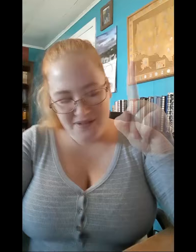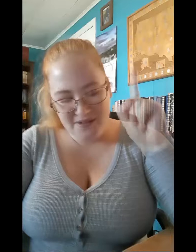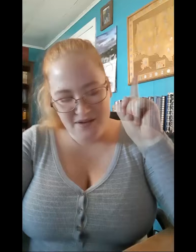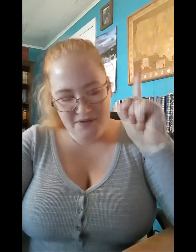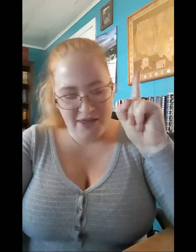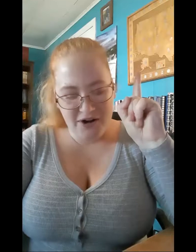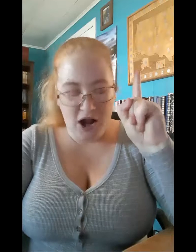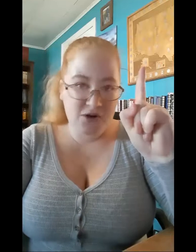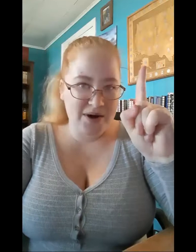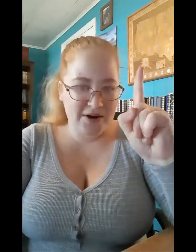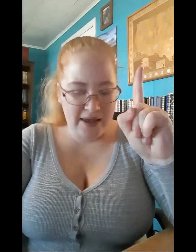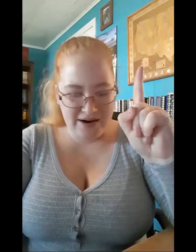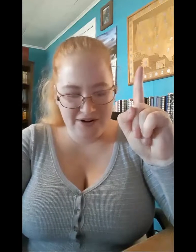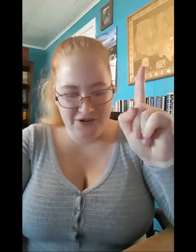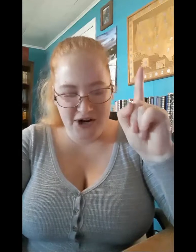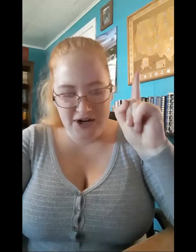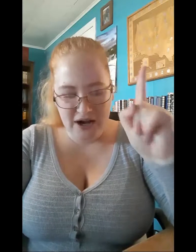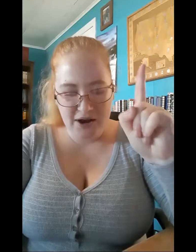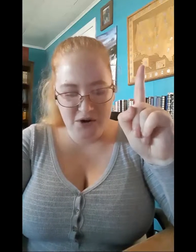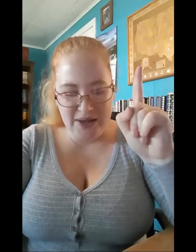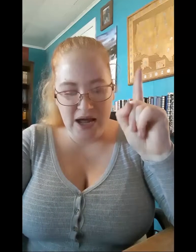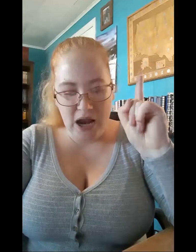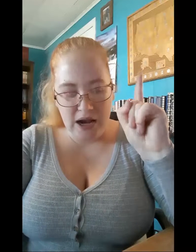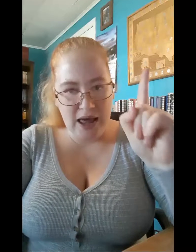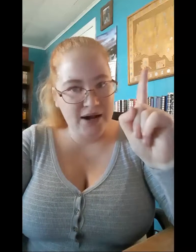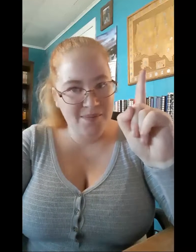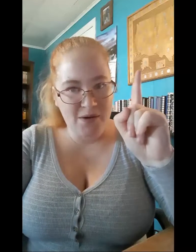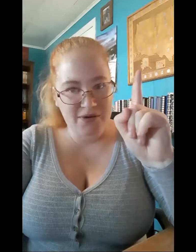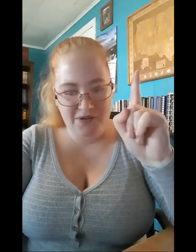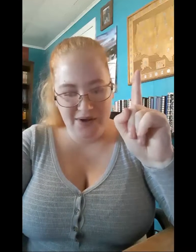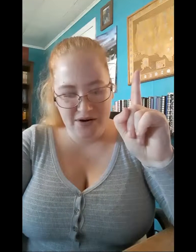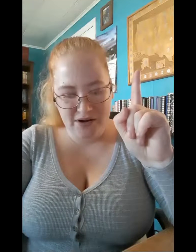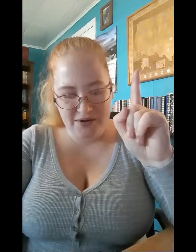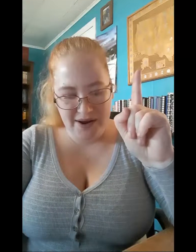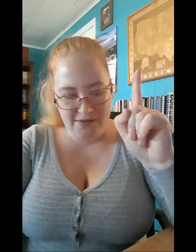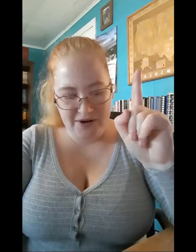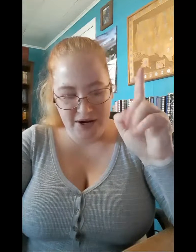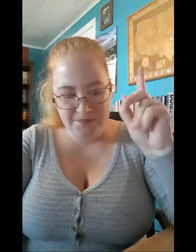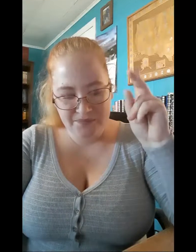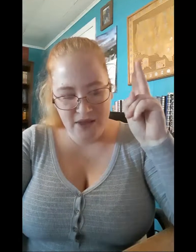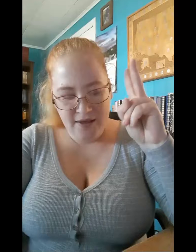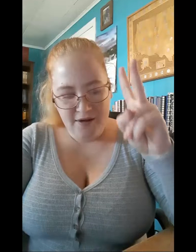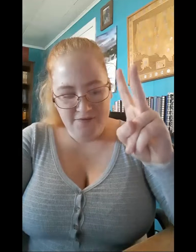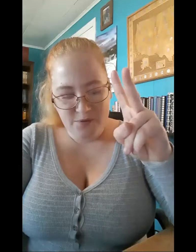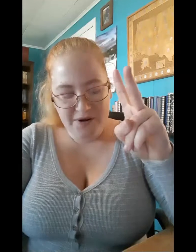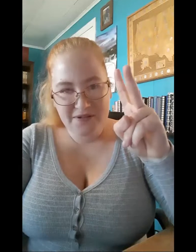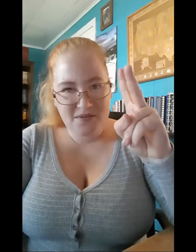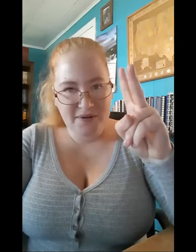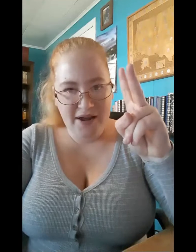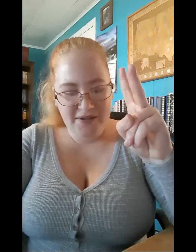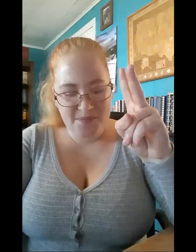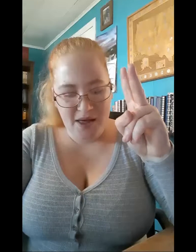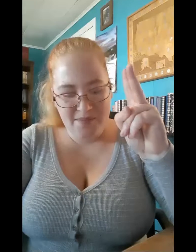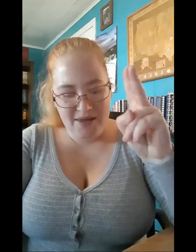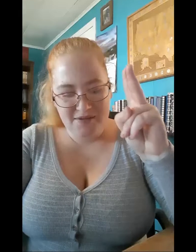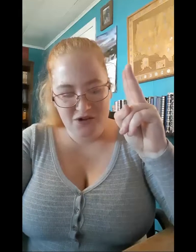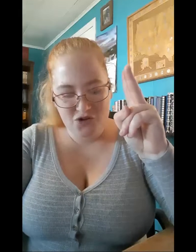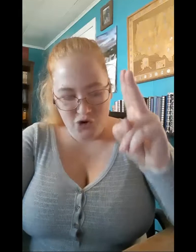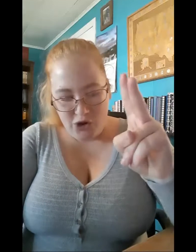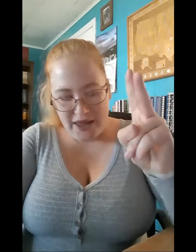is a rather unaware character, not knowing a lot about what's going on around her. Forrest and Brian's mom is controlling,